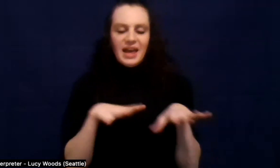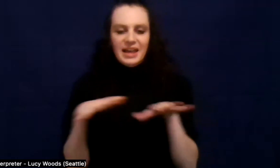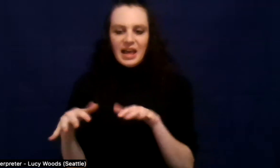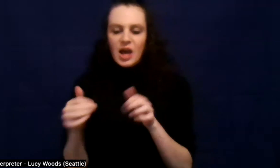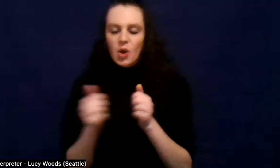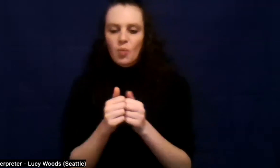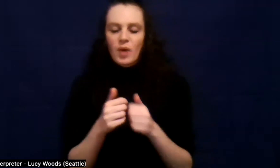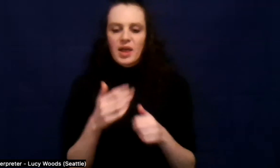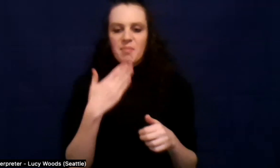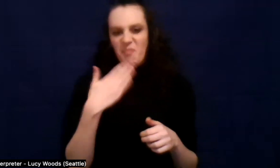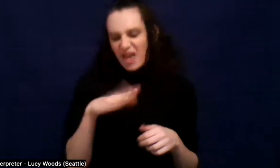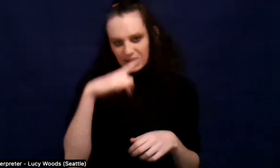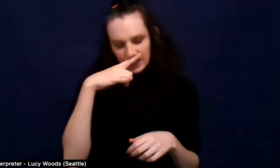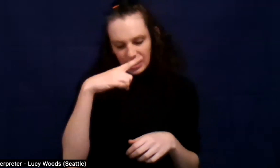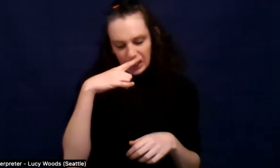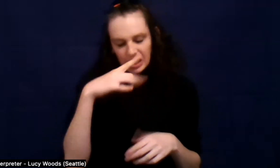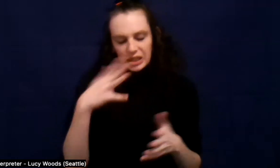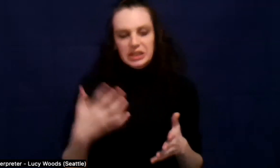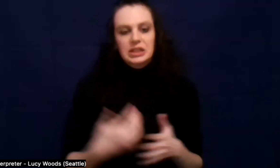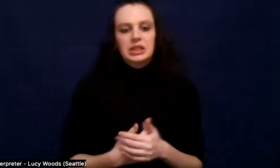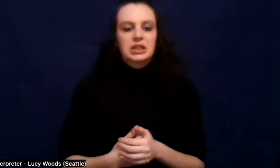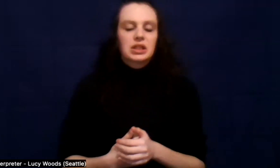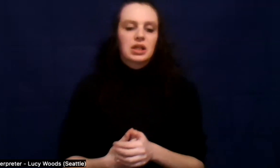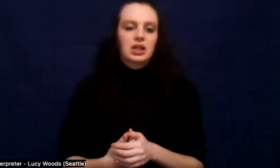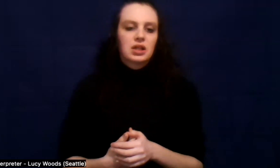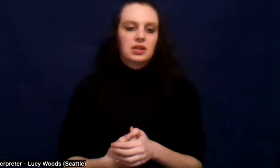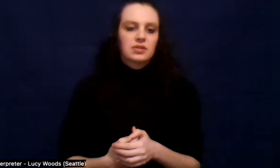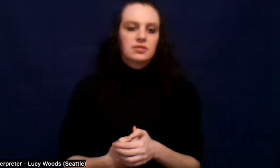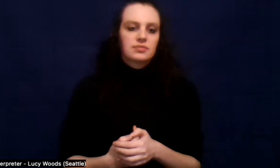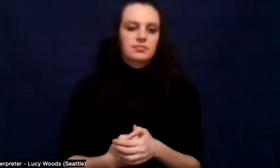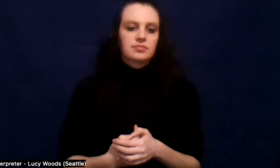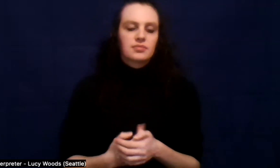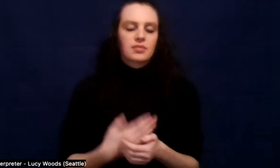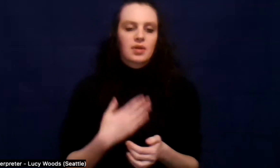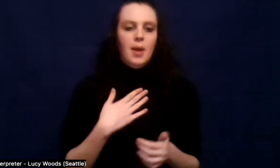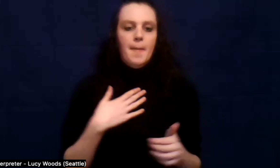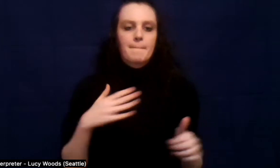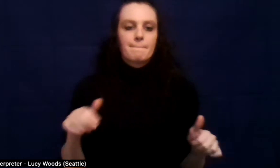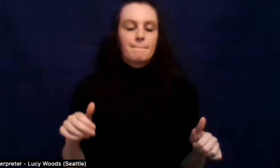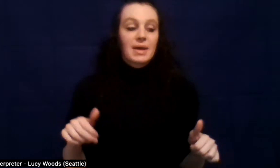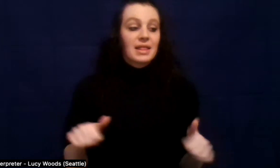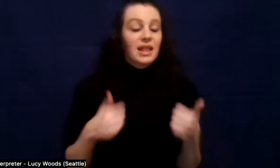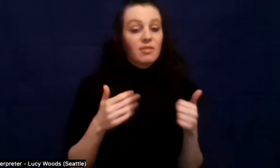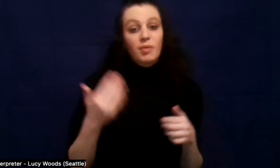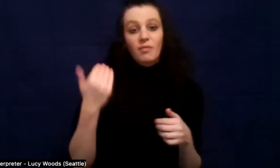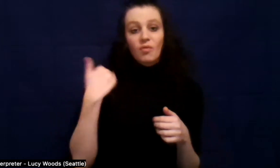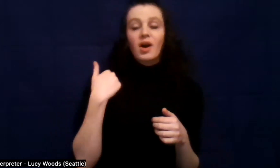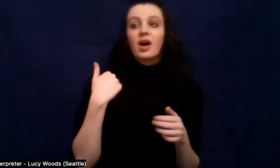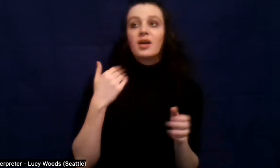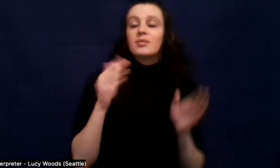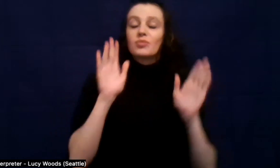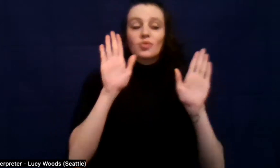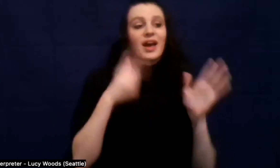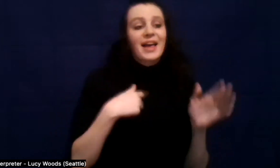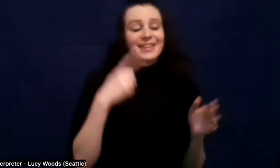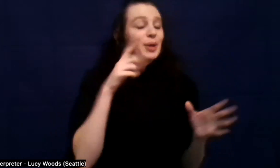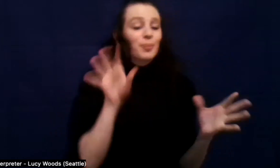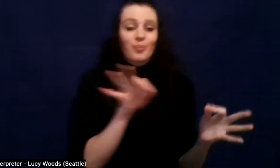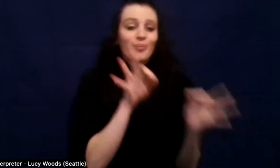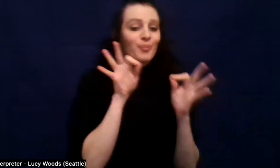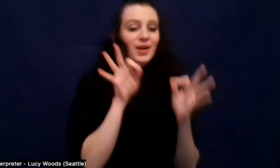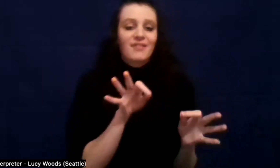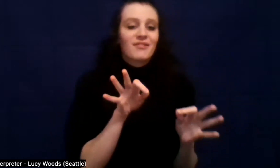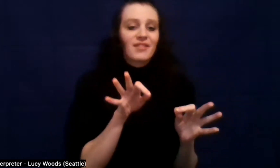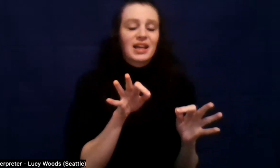and my life went from having this perfect image or what I thought was a perfect image